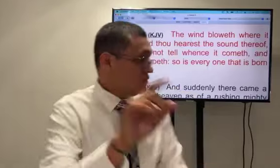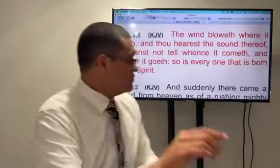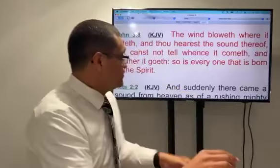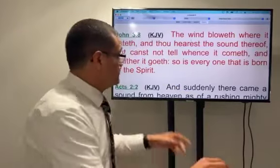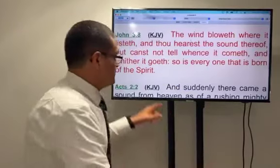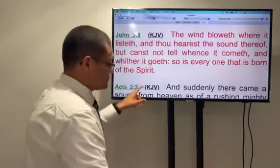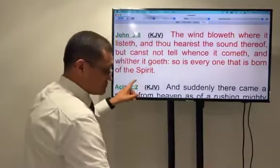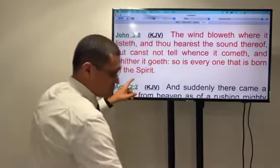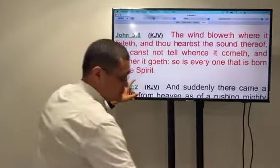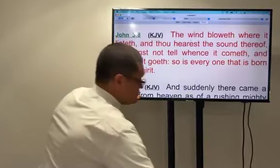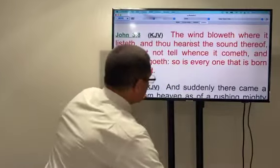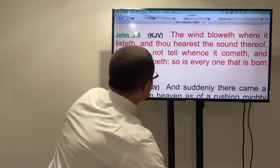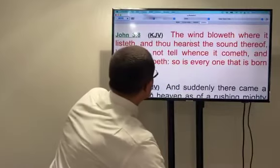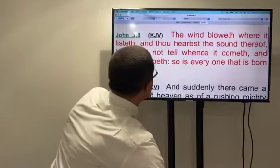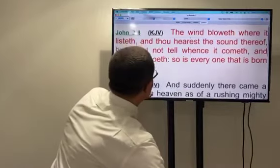other tongues your tongue begins to shake